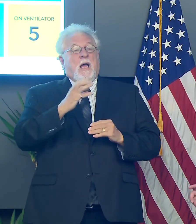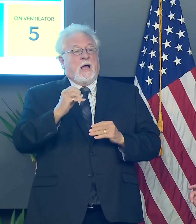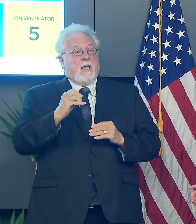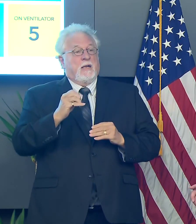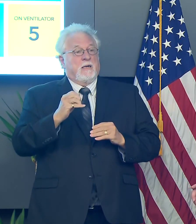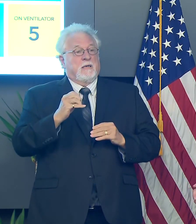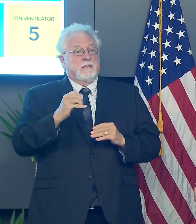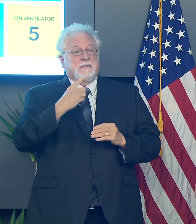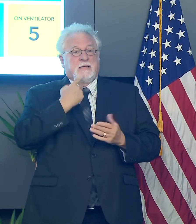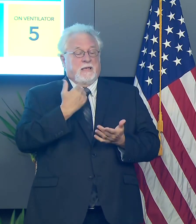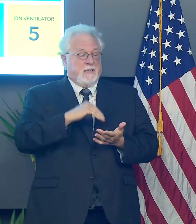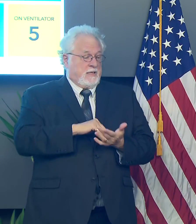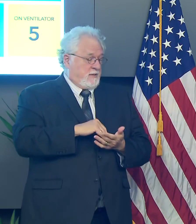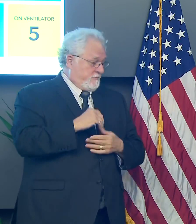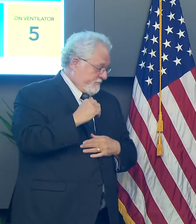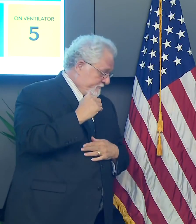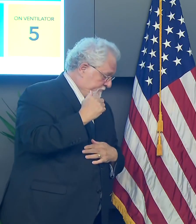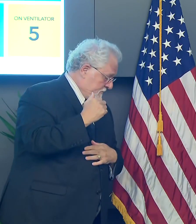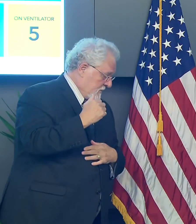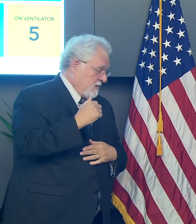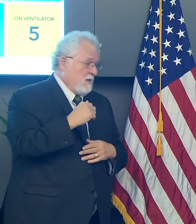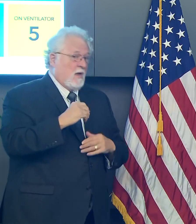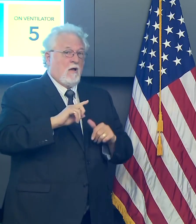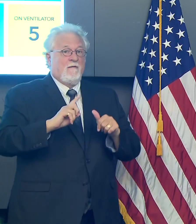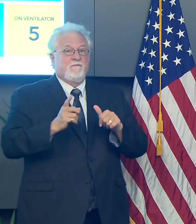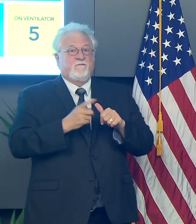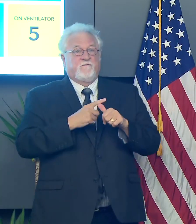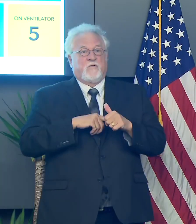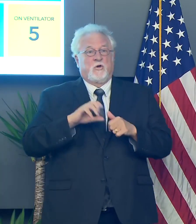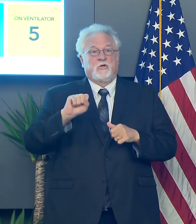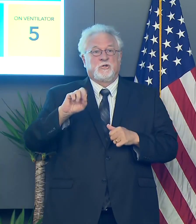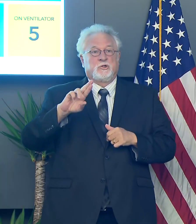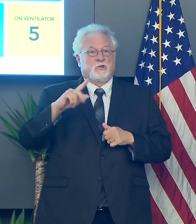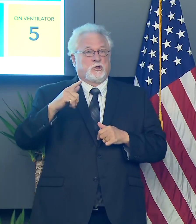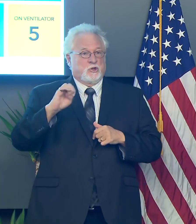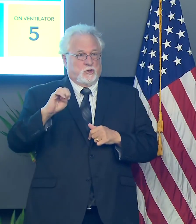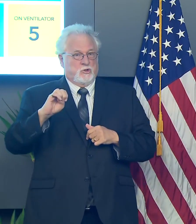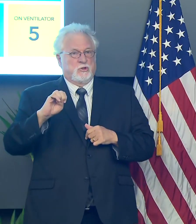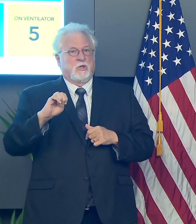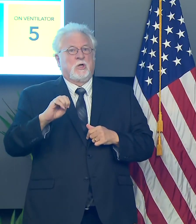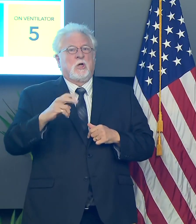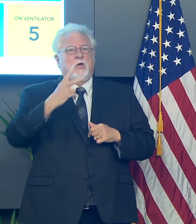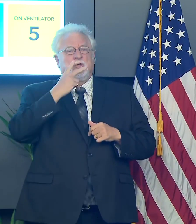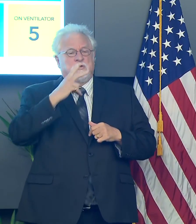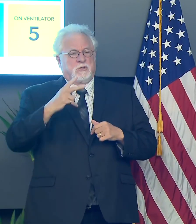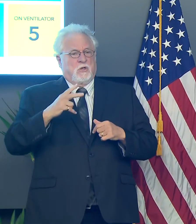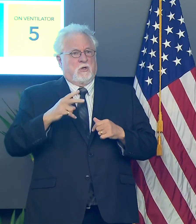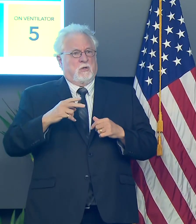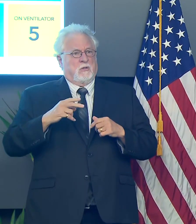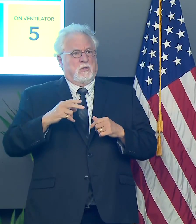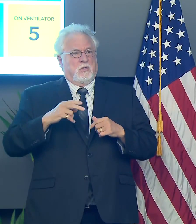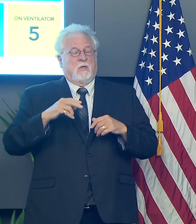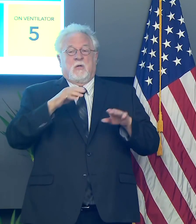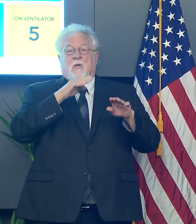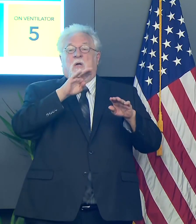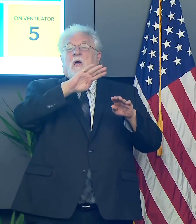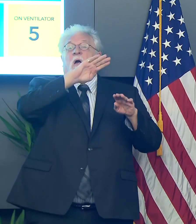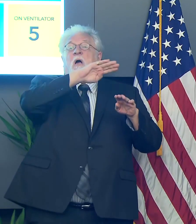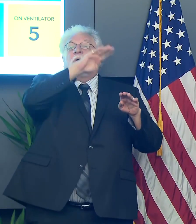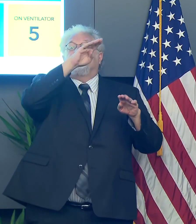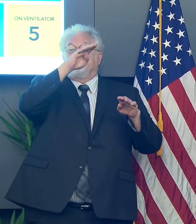to point out again that, uh, in the first surge you saw a, an accelerated decline,